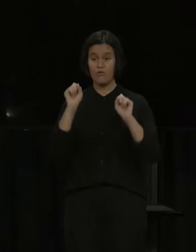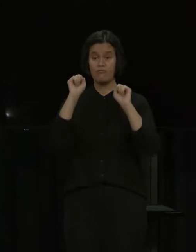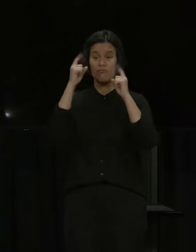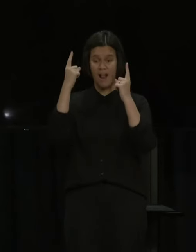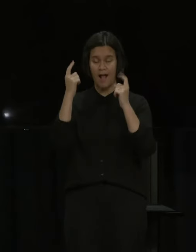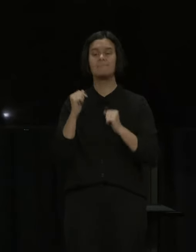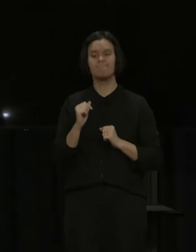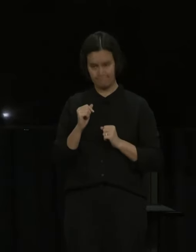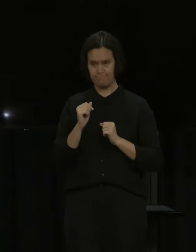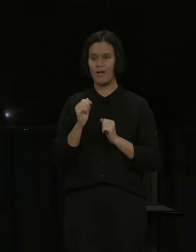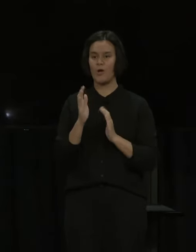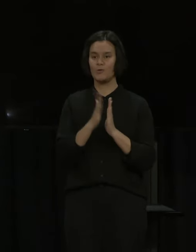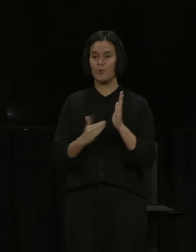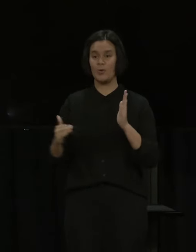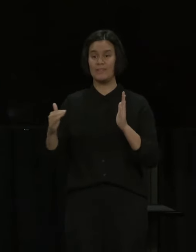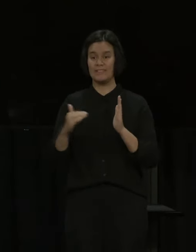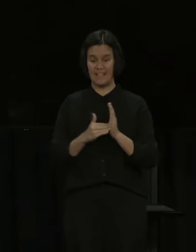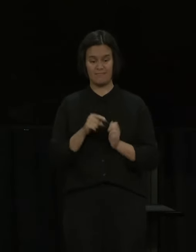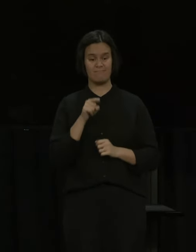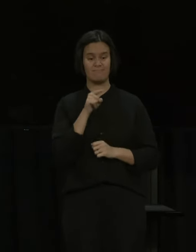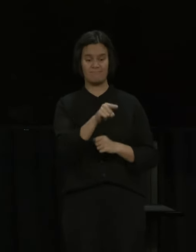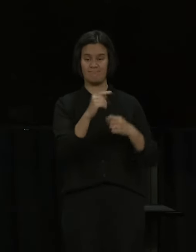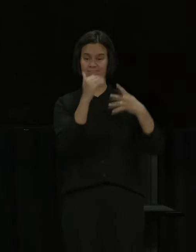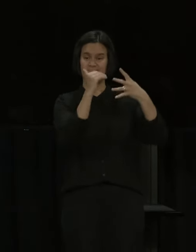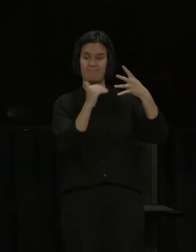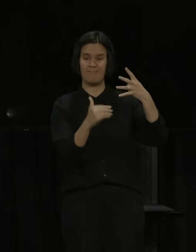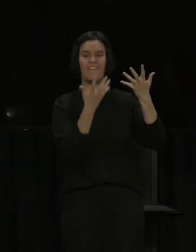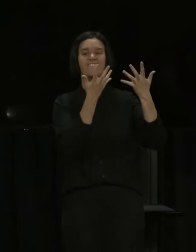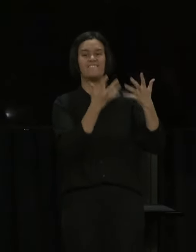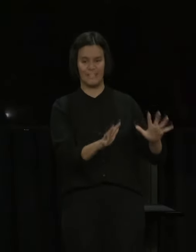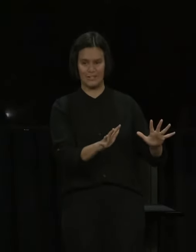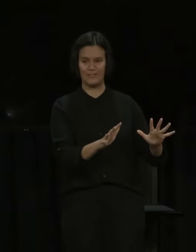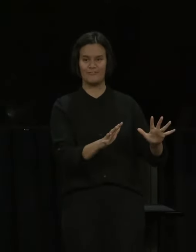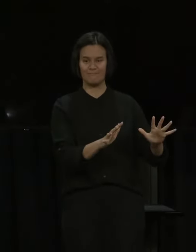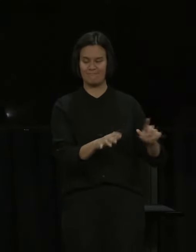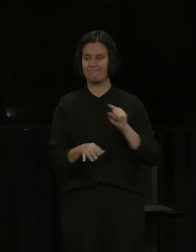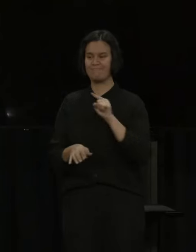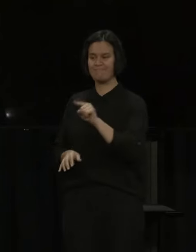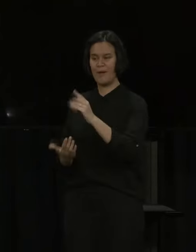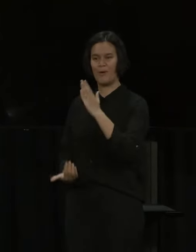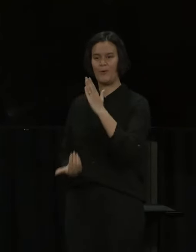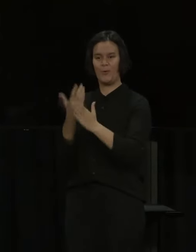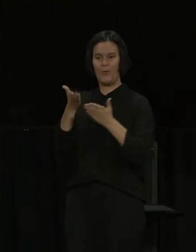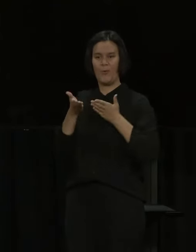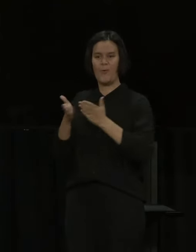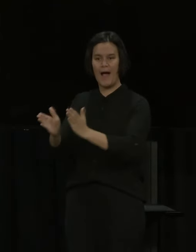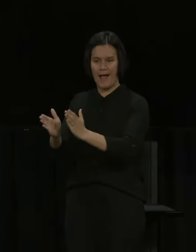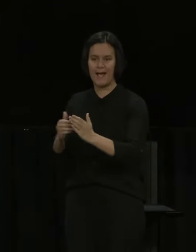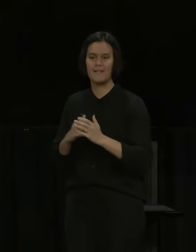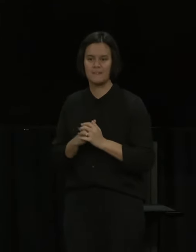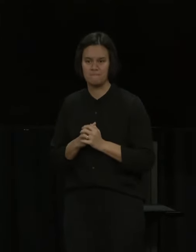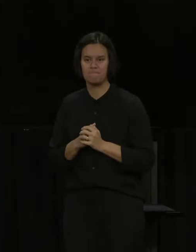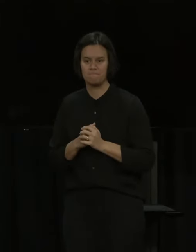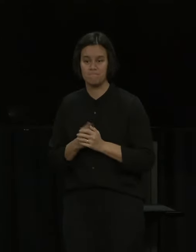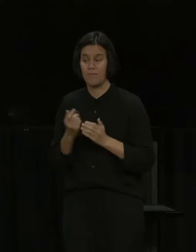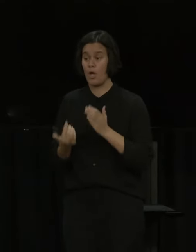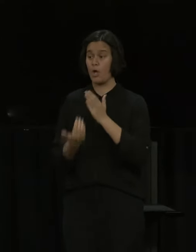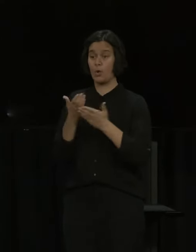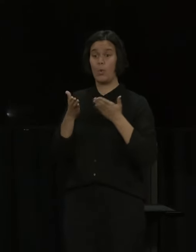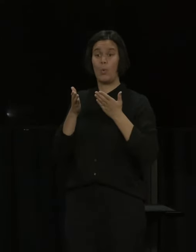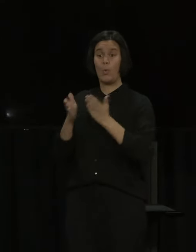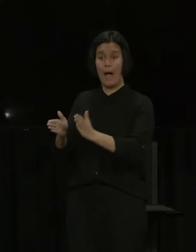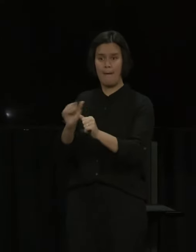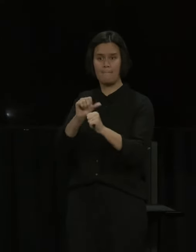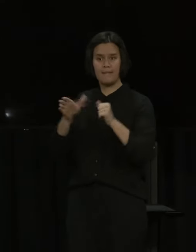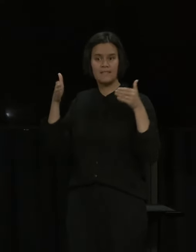officially moved into a new phase of our pandemic response, where vaccination and good health behaviours will be the key thing that keeps us